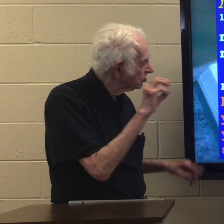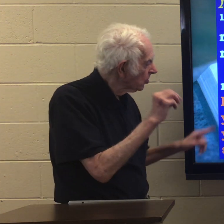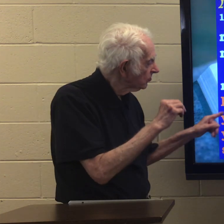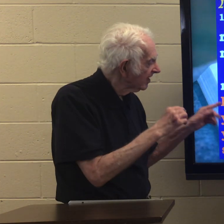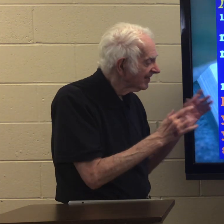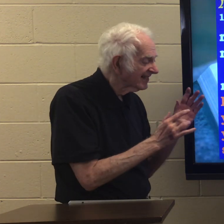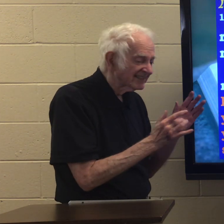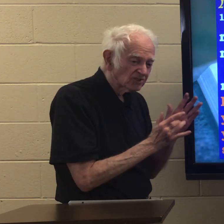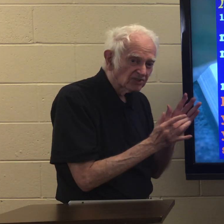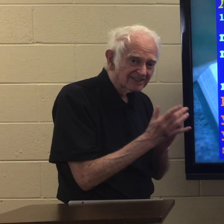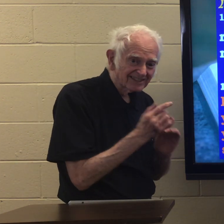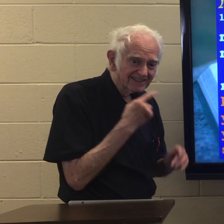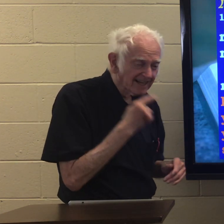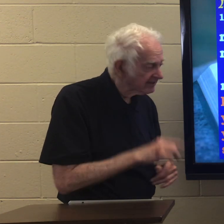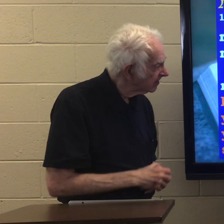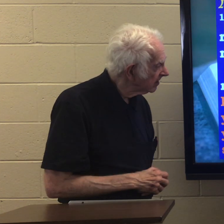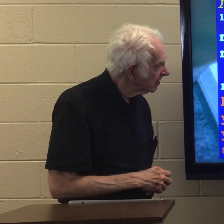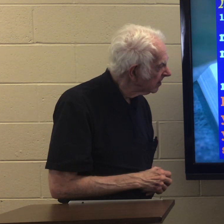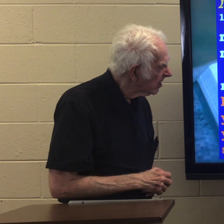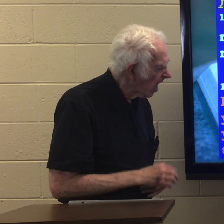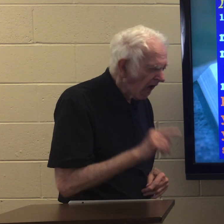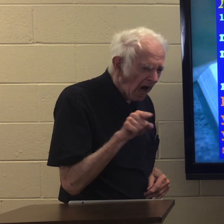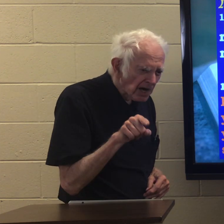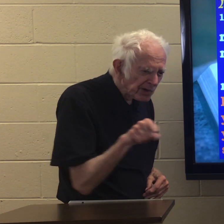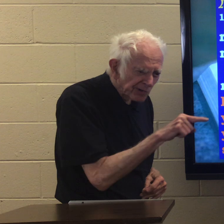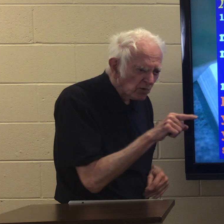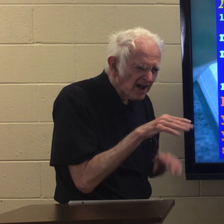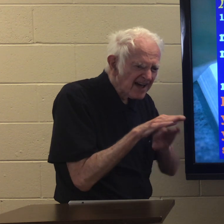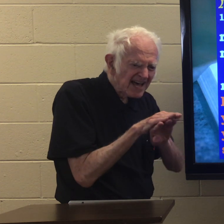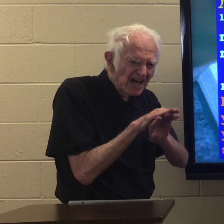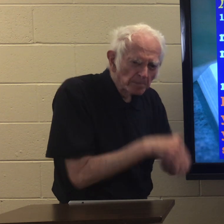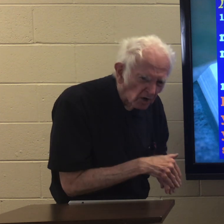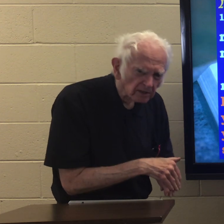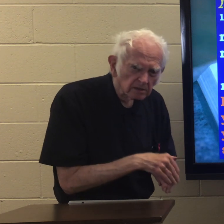So he said, Jesus said, You hypocrites!